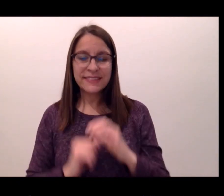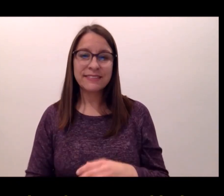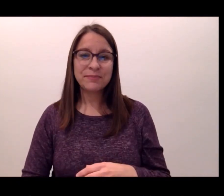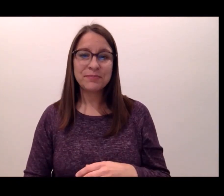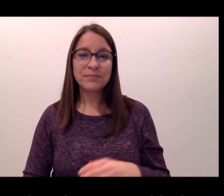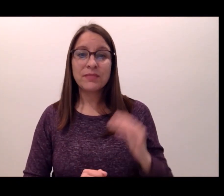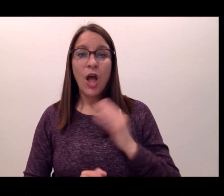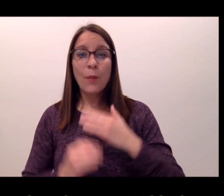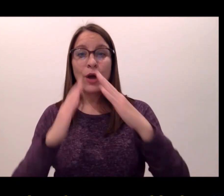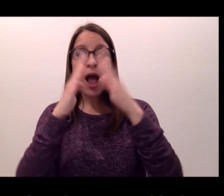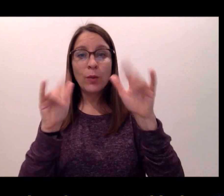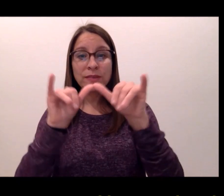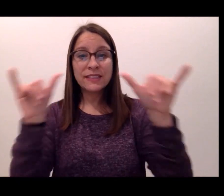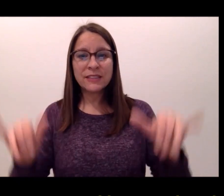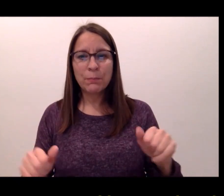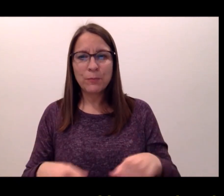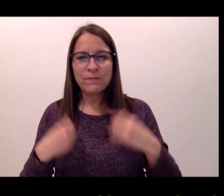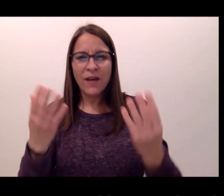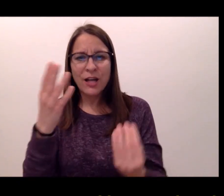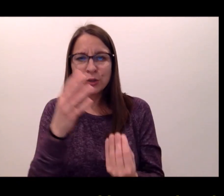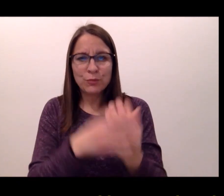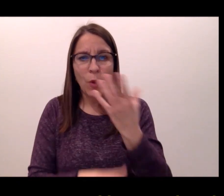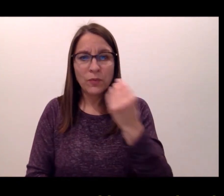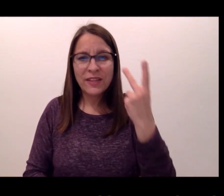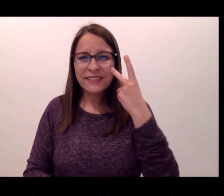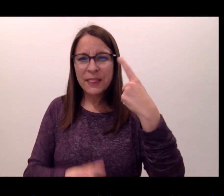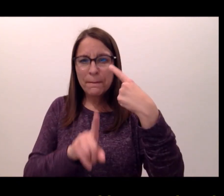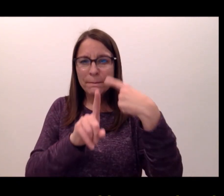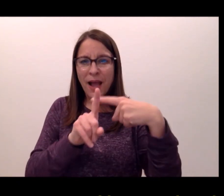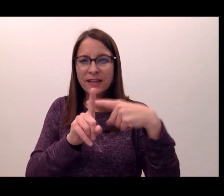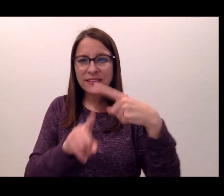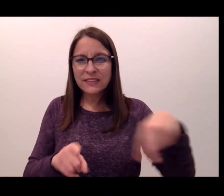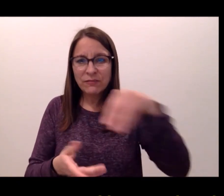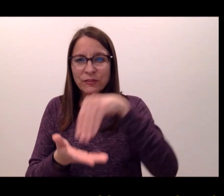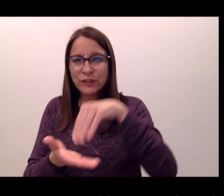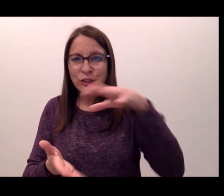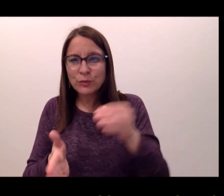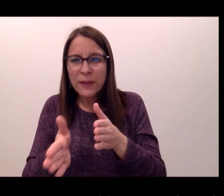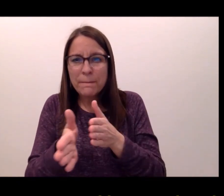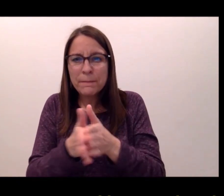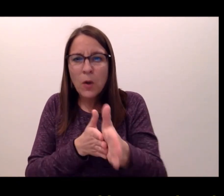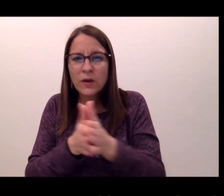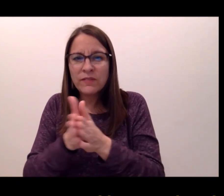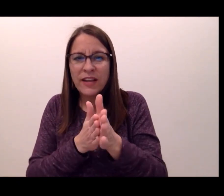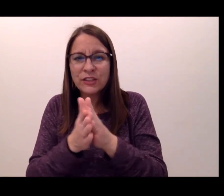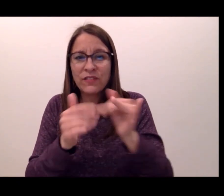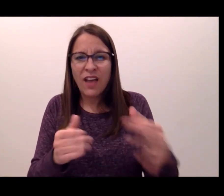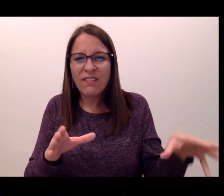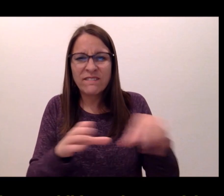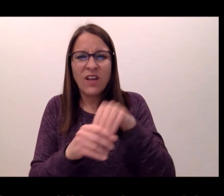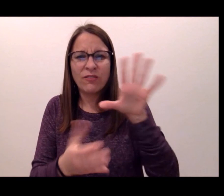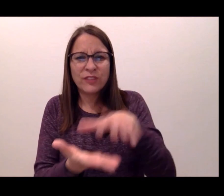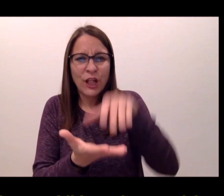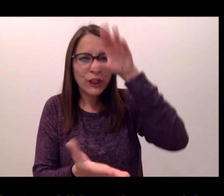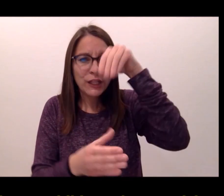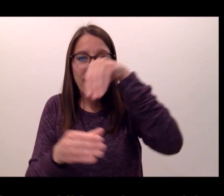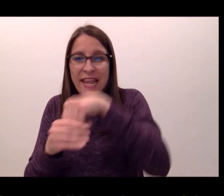have five houses. Our housing system provides growth, and we can see the positivity and motivation that the students exhibit as they